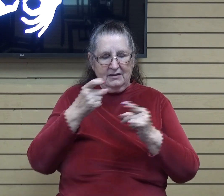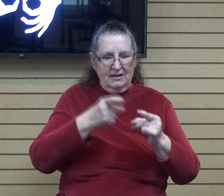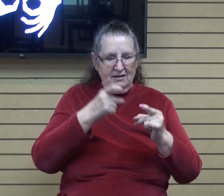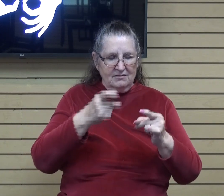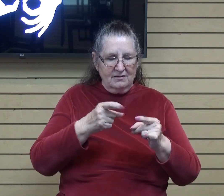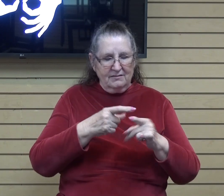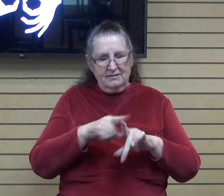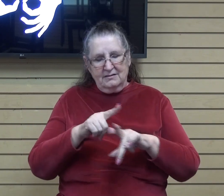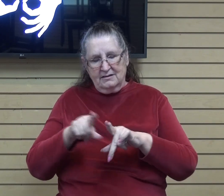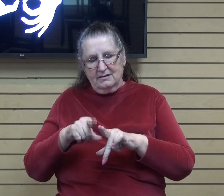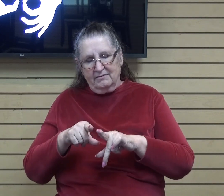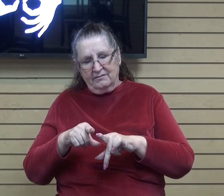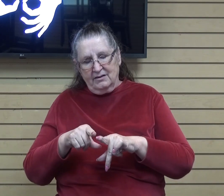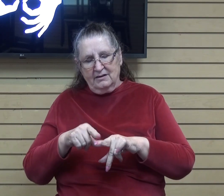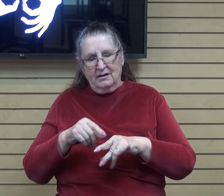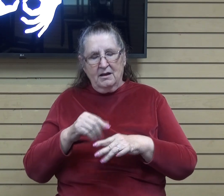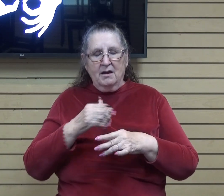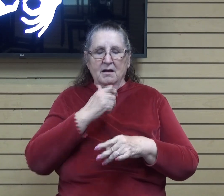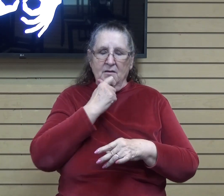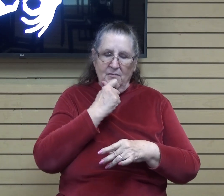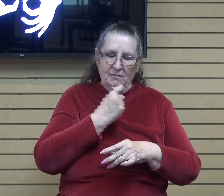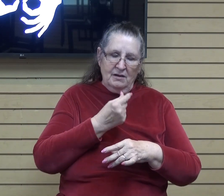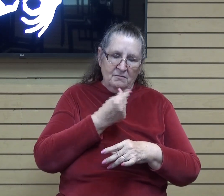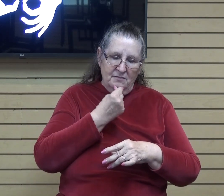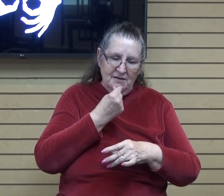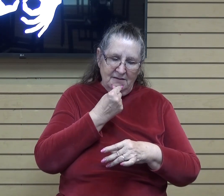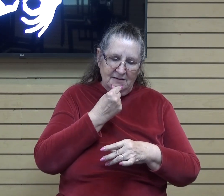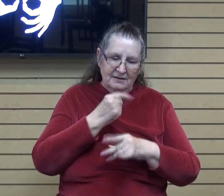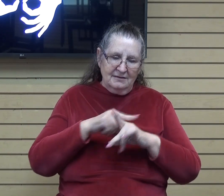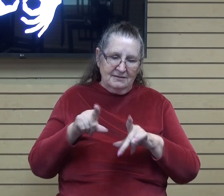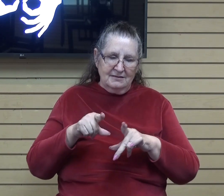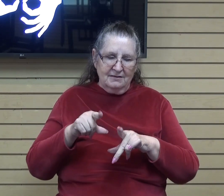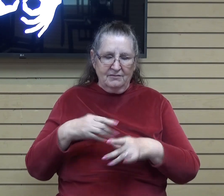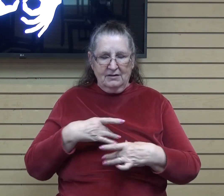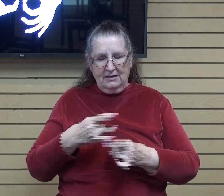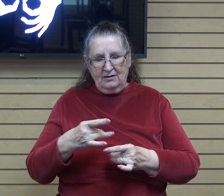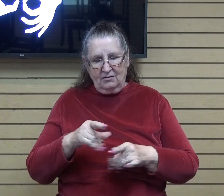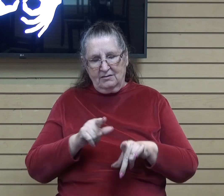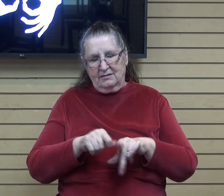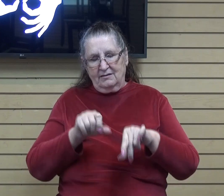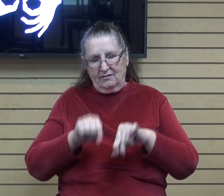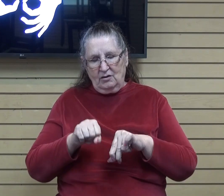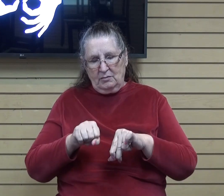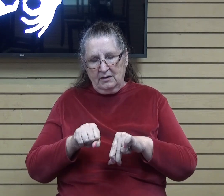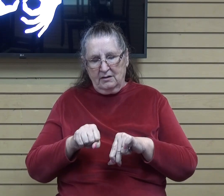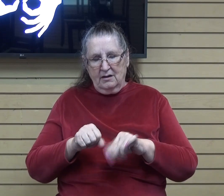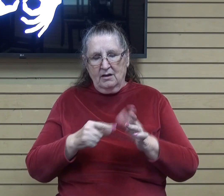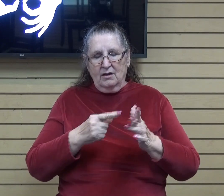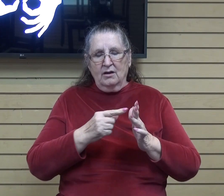abilities, different talents, different interests. Show us how we can use those to honor you and to serve you.